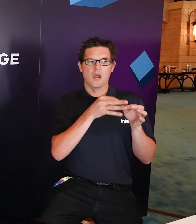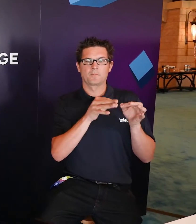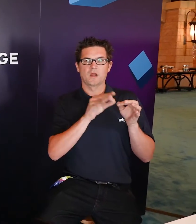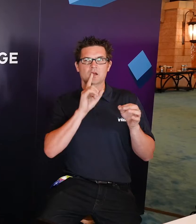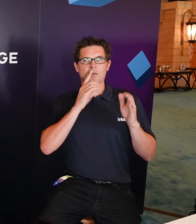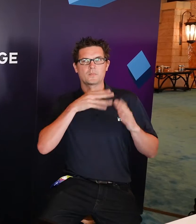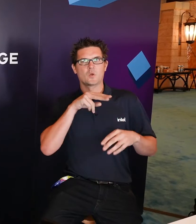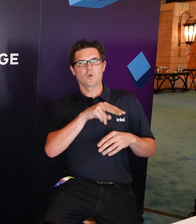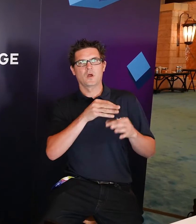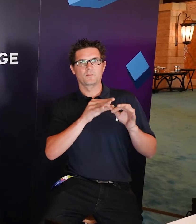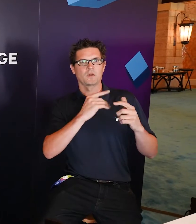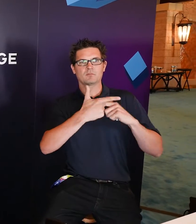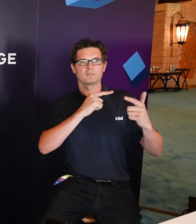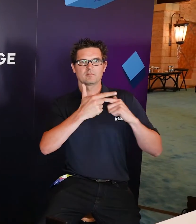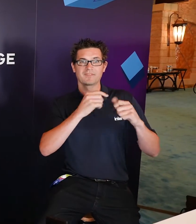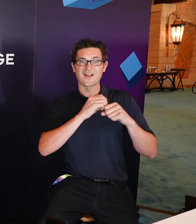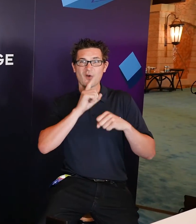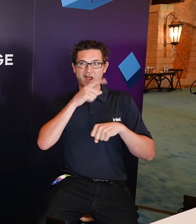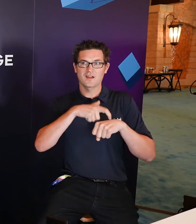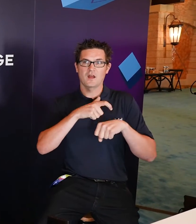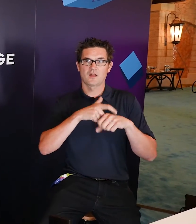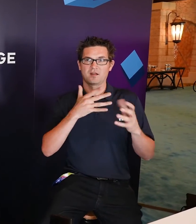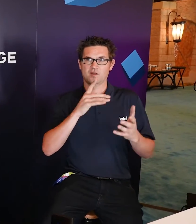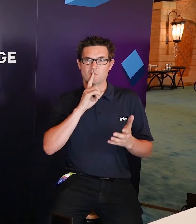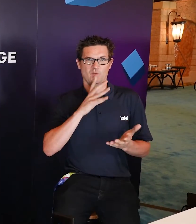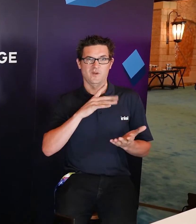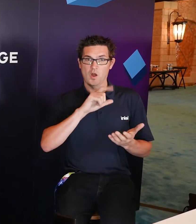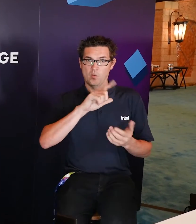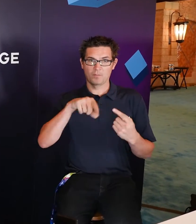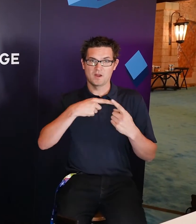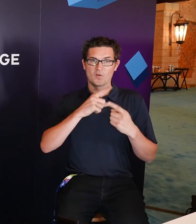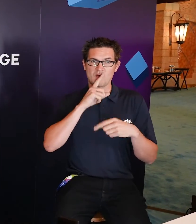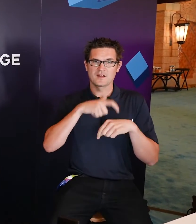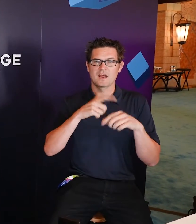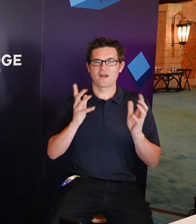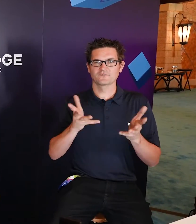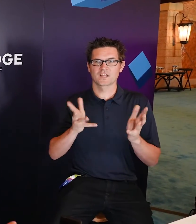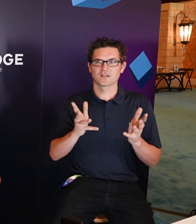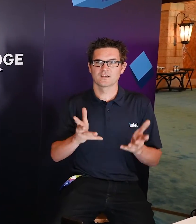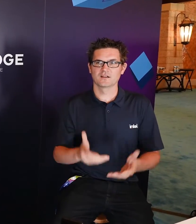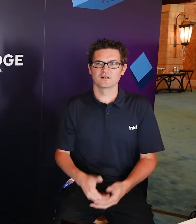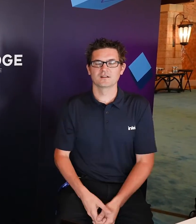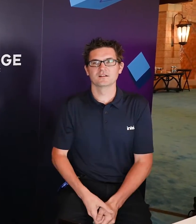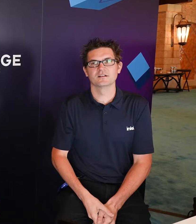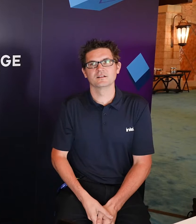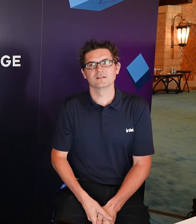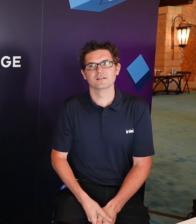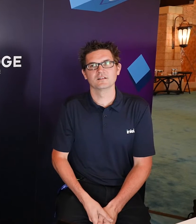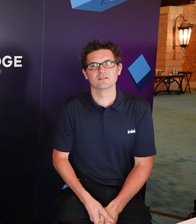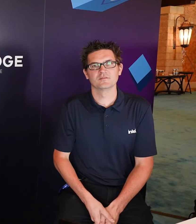hearing user without any misinterpretation real time. So it's all about a real time conversation.